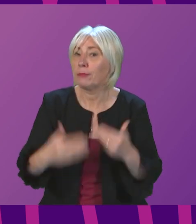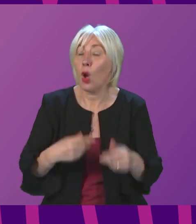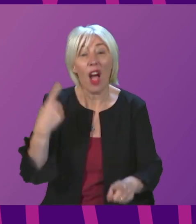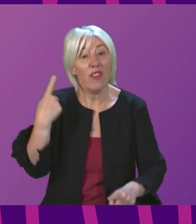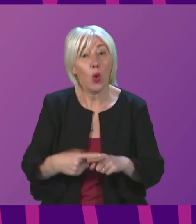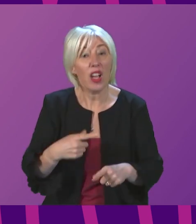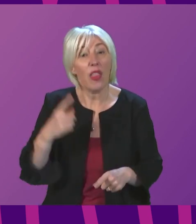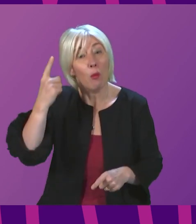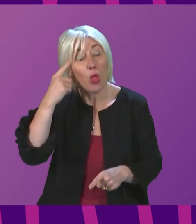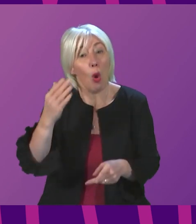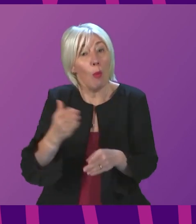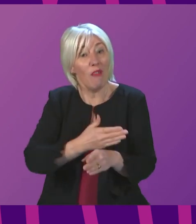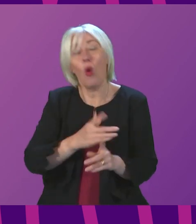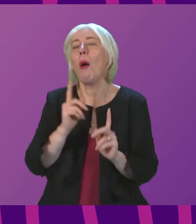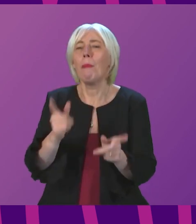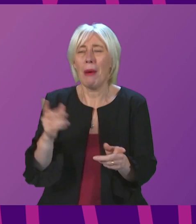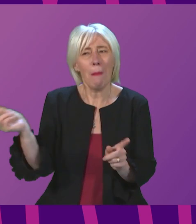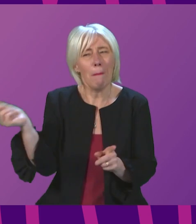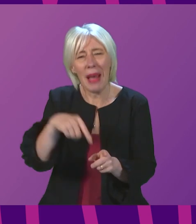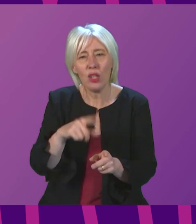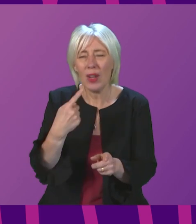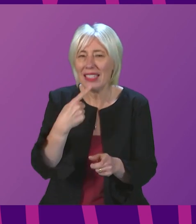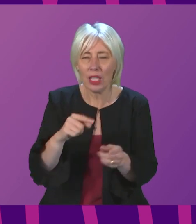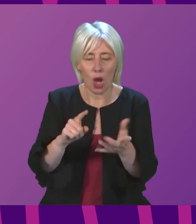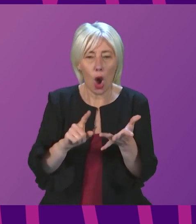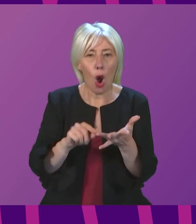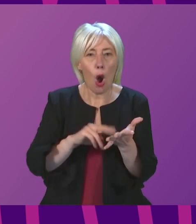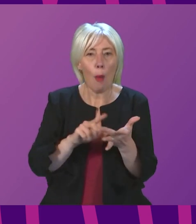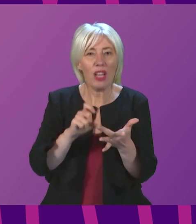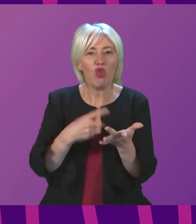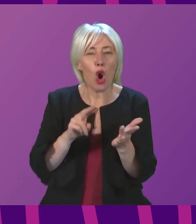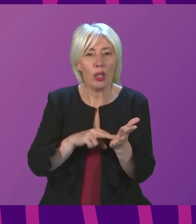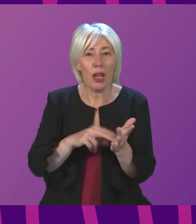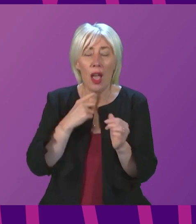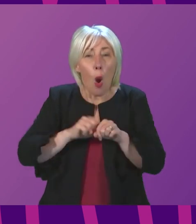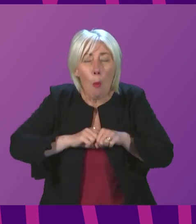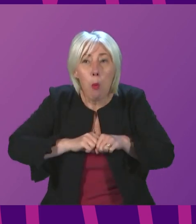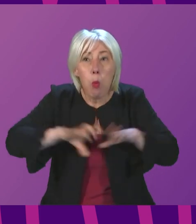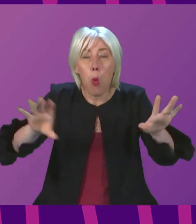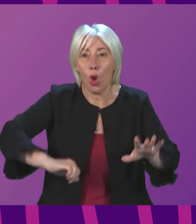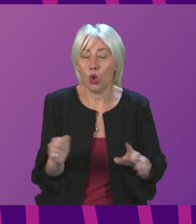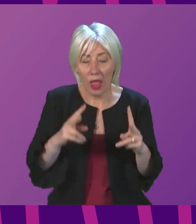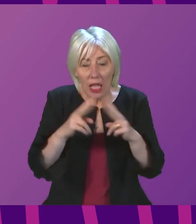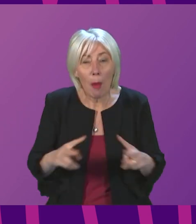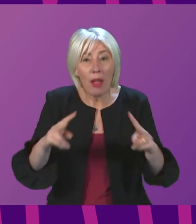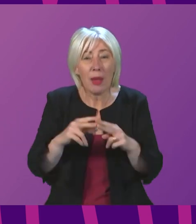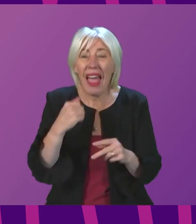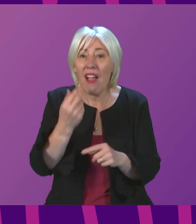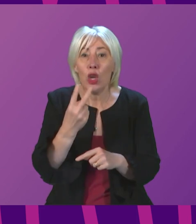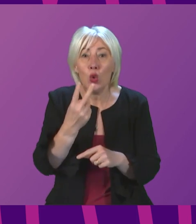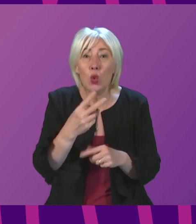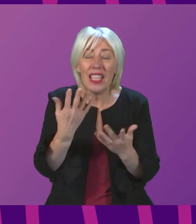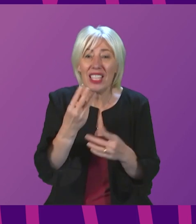thought we would need to do? Let me just come back to the central point. Omicron is currently raging around this country. It is doubling every two to three days.